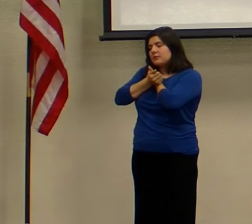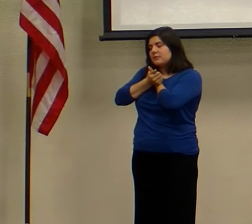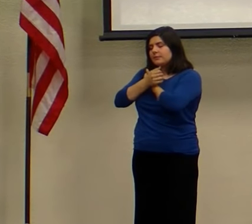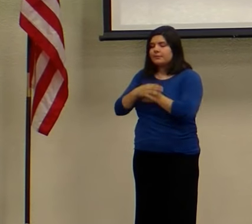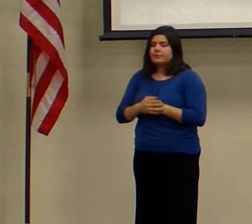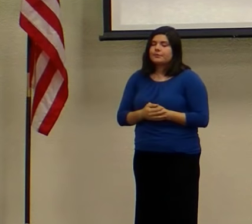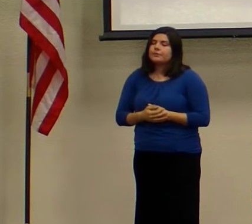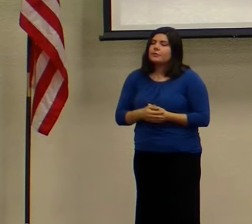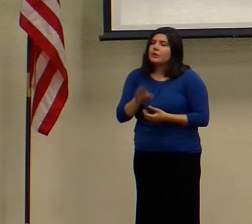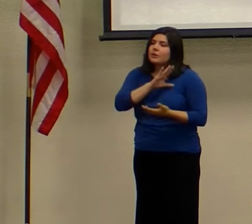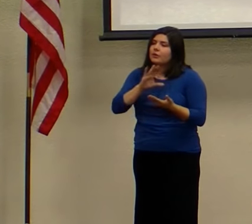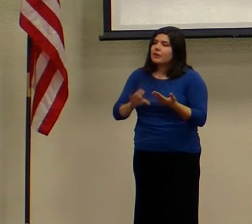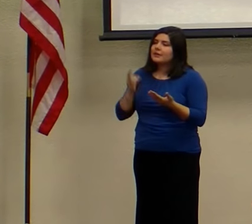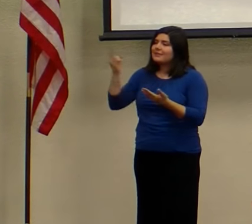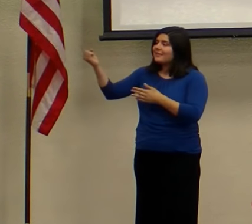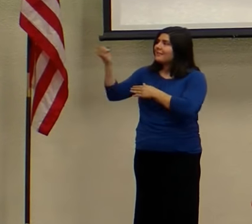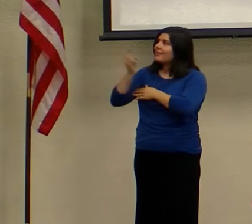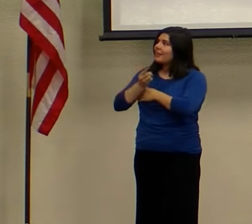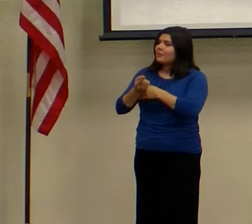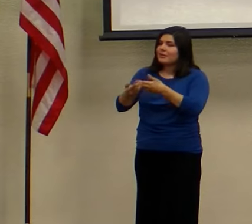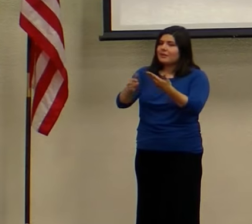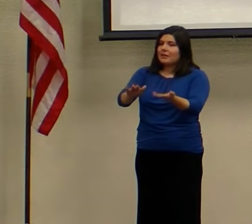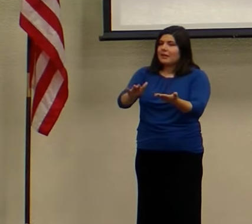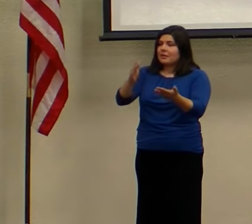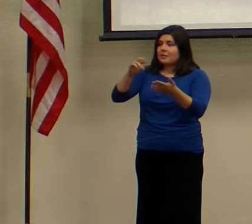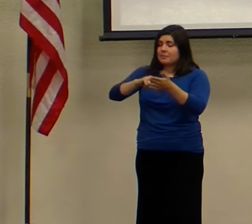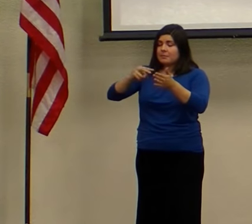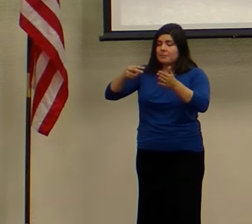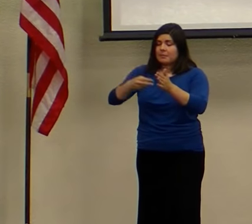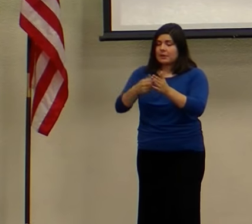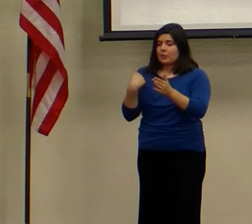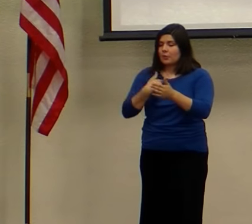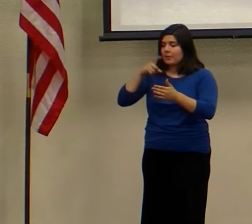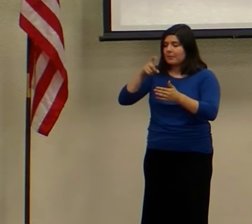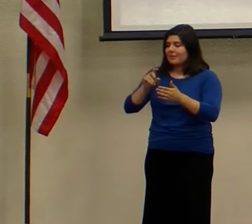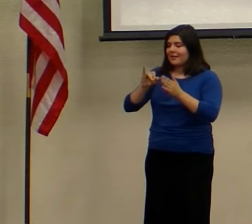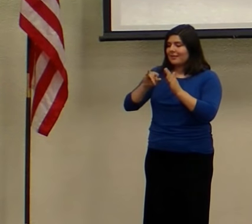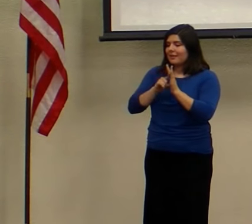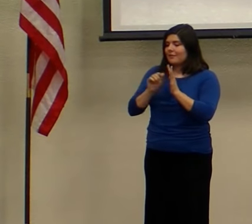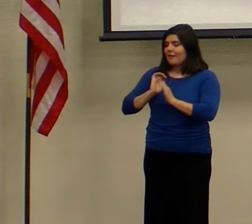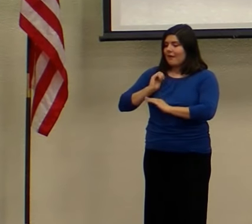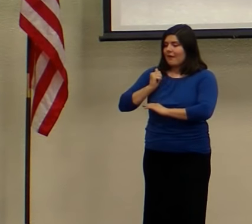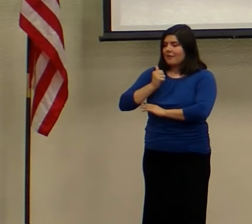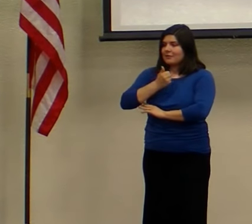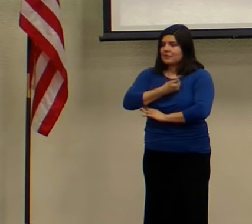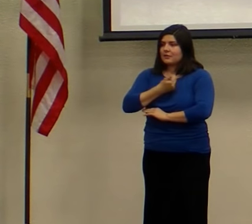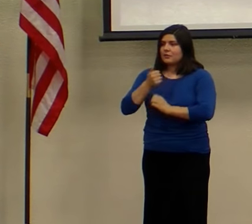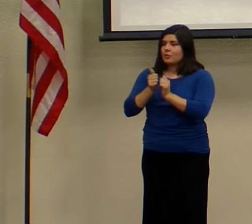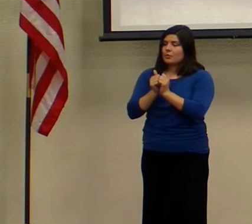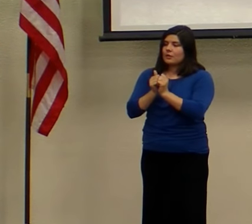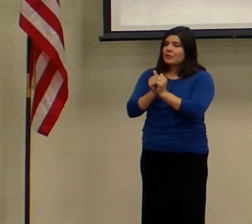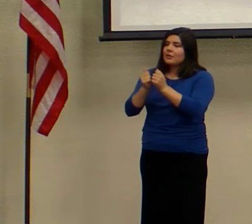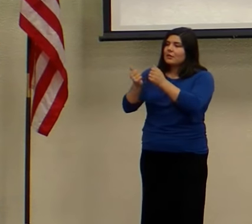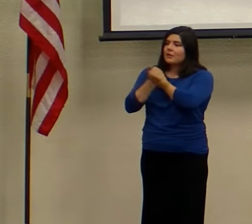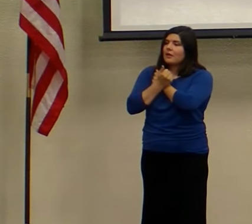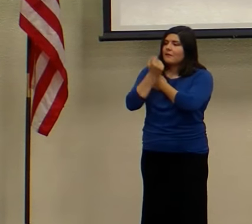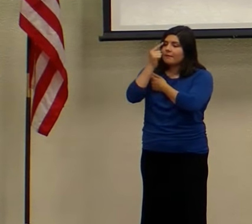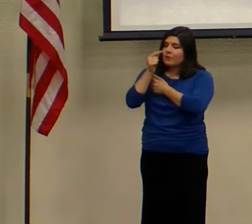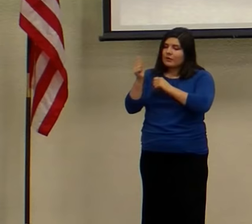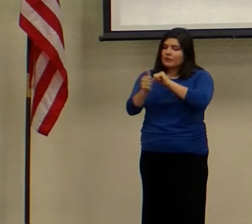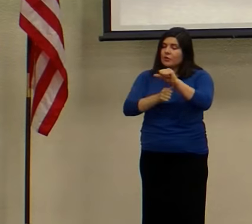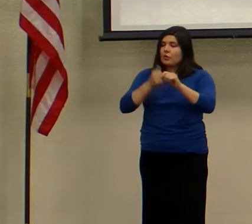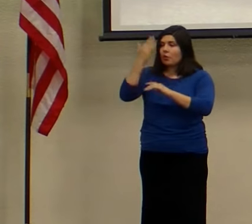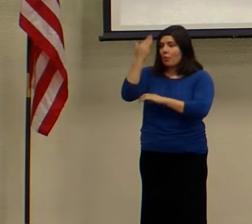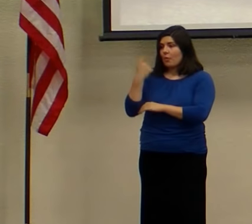Christ came and died, and that means that we must identify ourselves with love with each other because we are